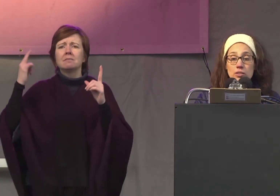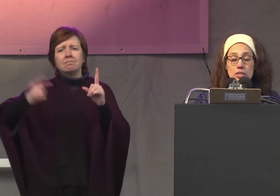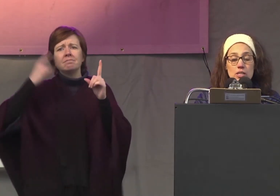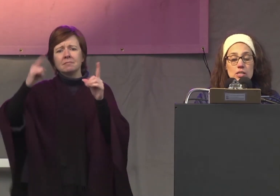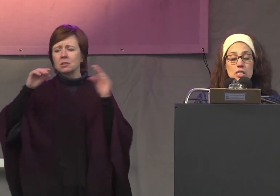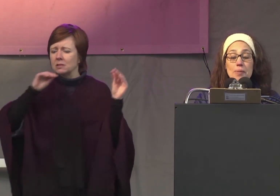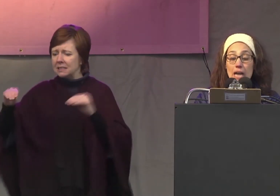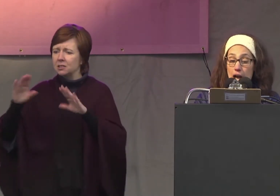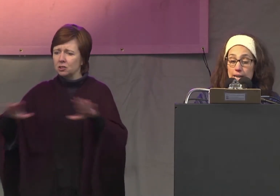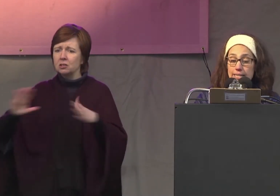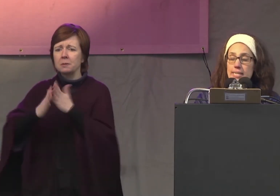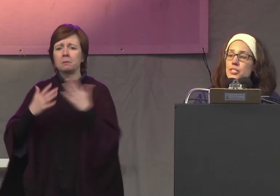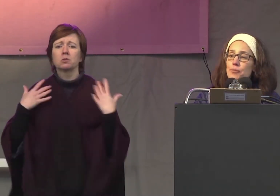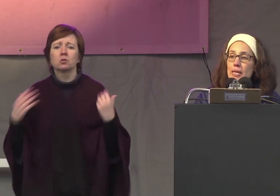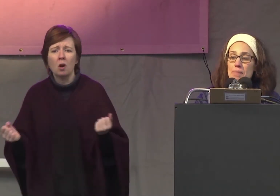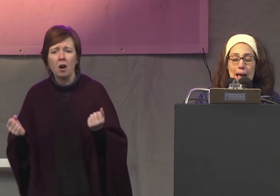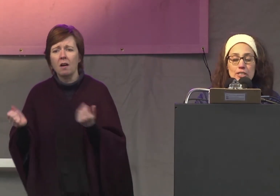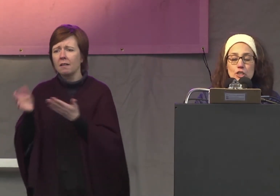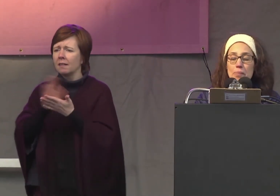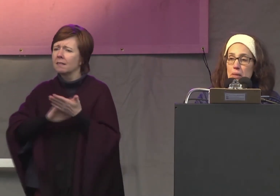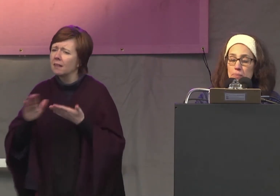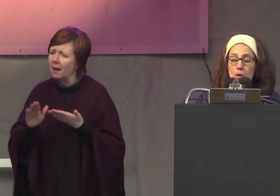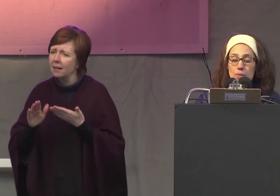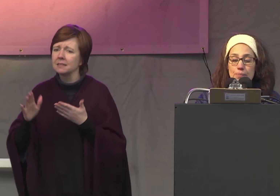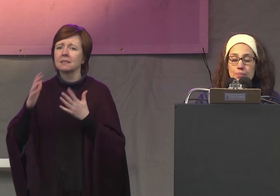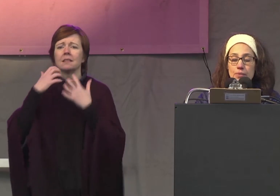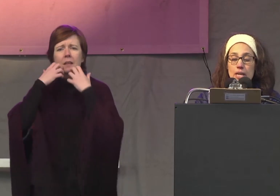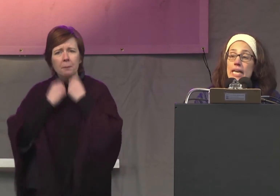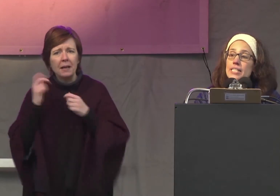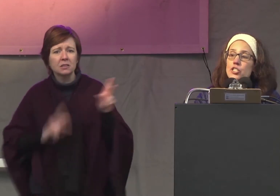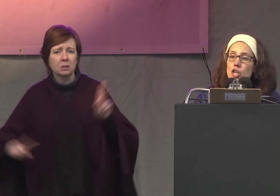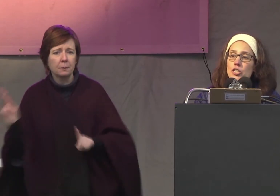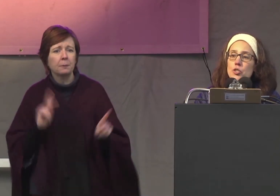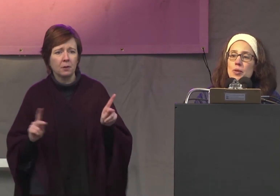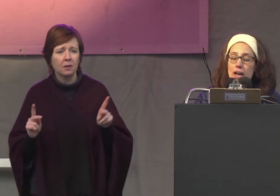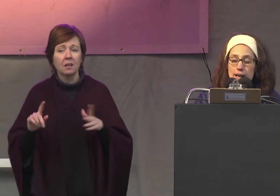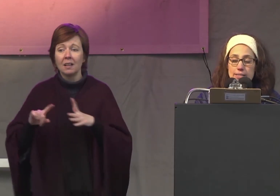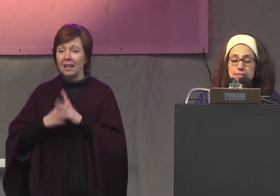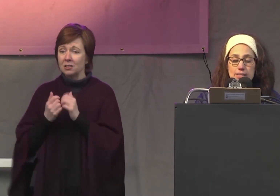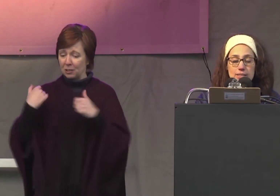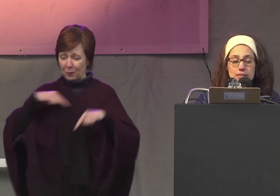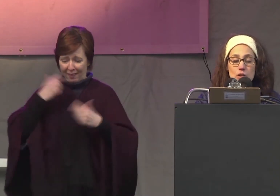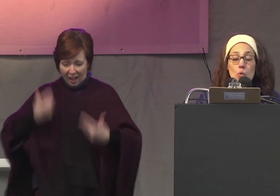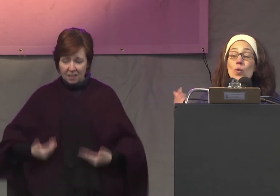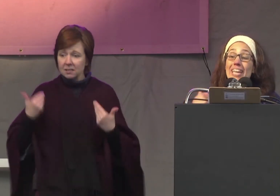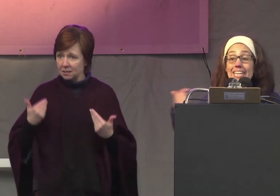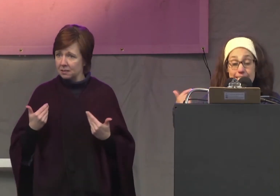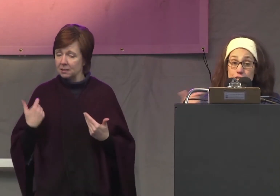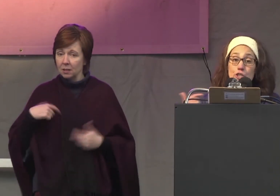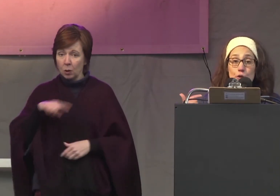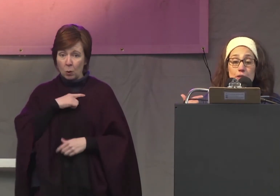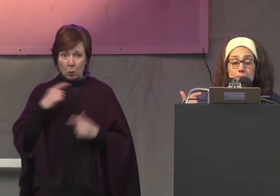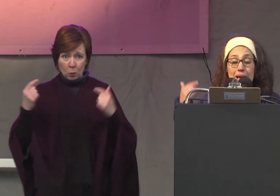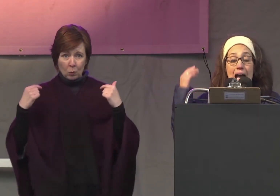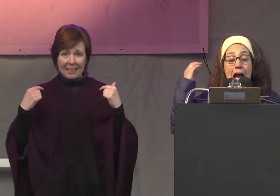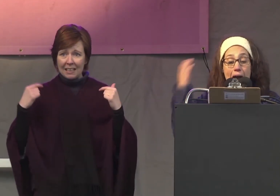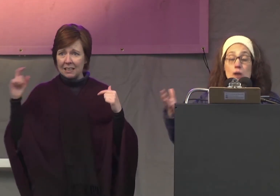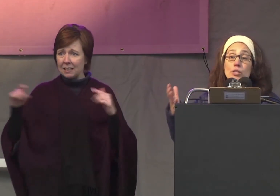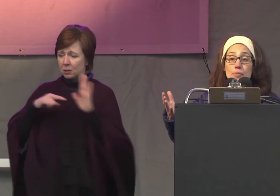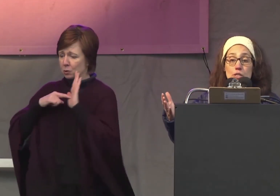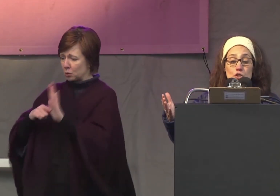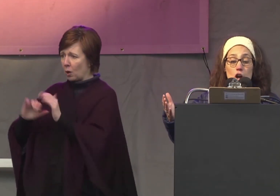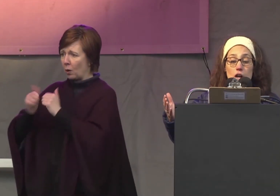strong to be kind and to be compassionate people it starts with us we need to show them